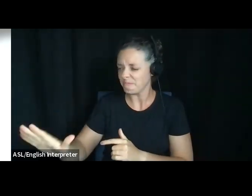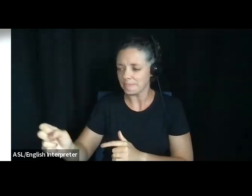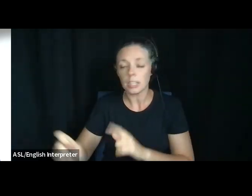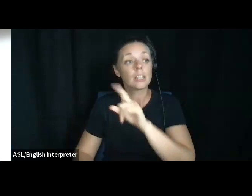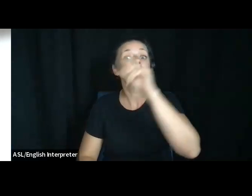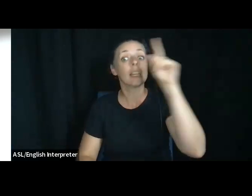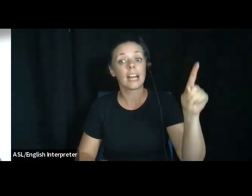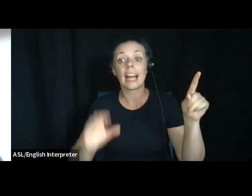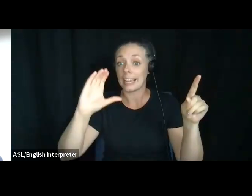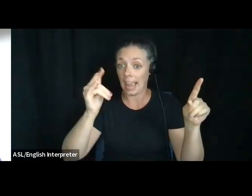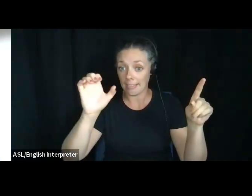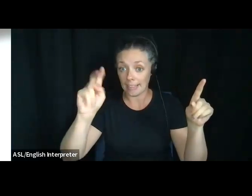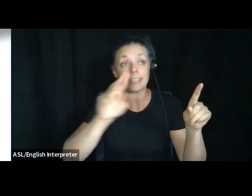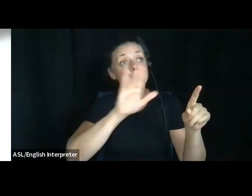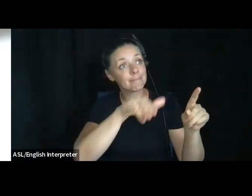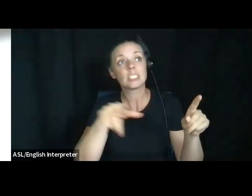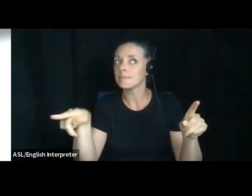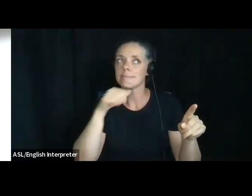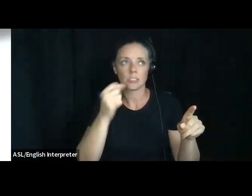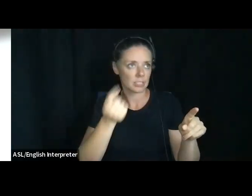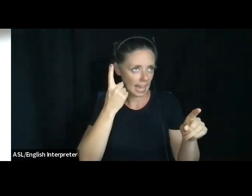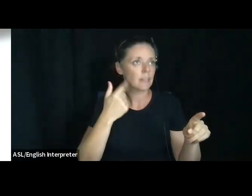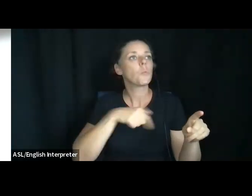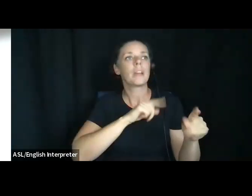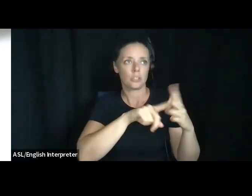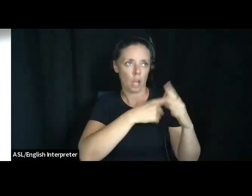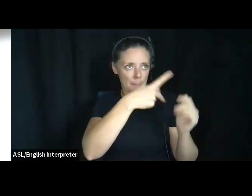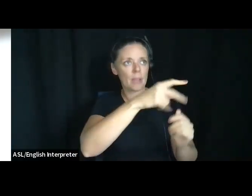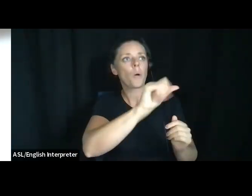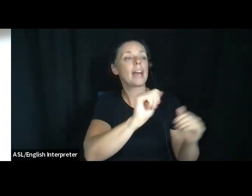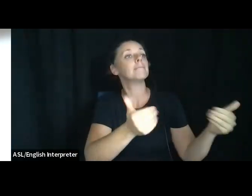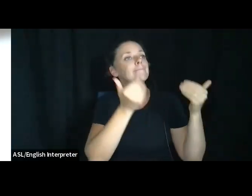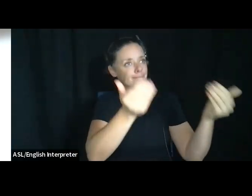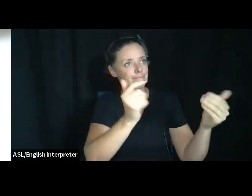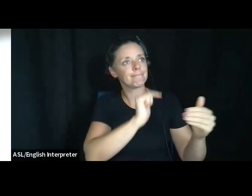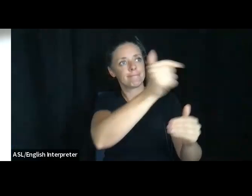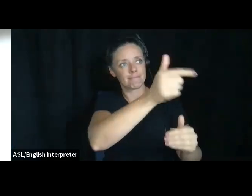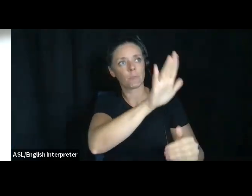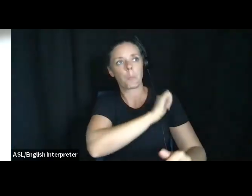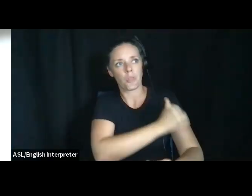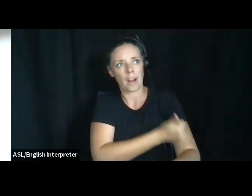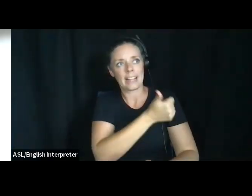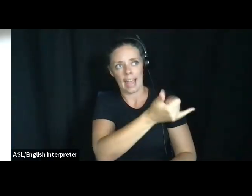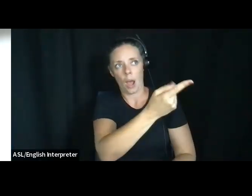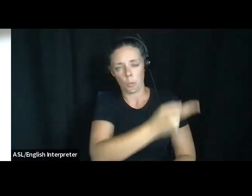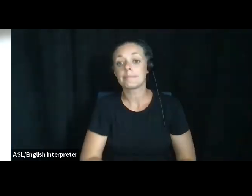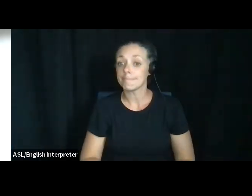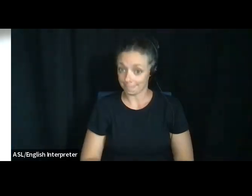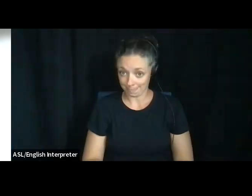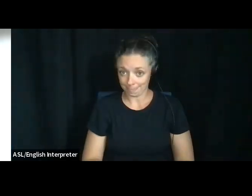decision for me. If I have given her that authority in my power of attorney, um,